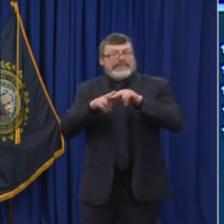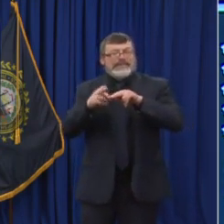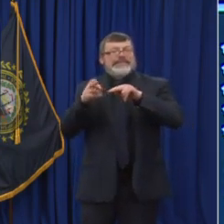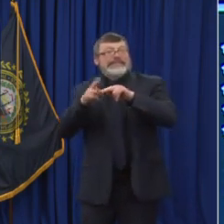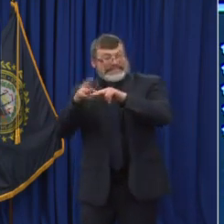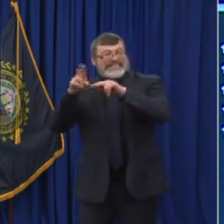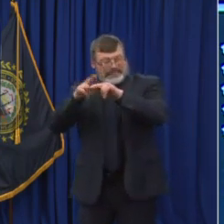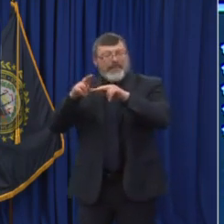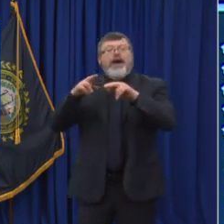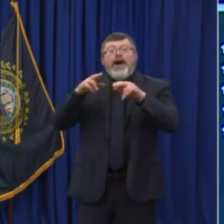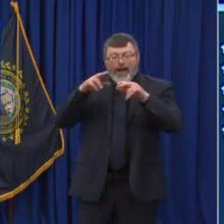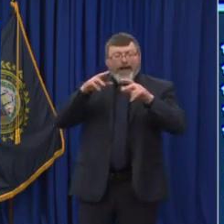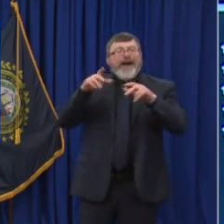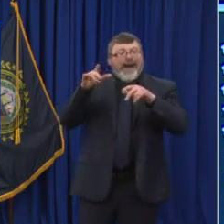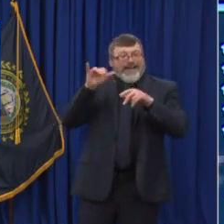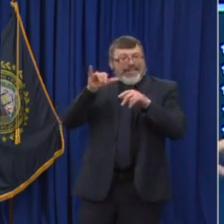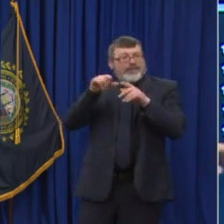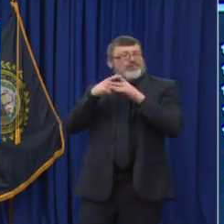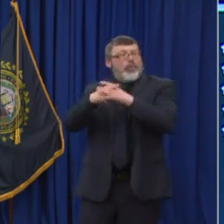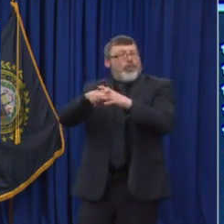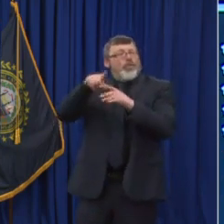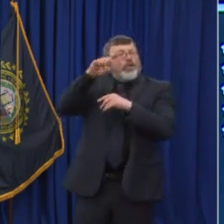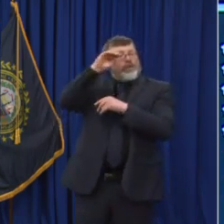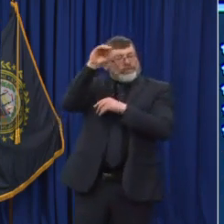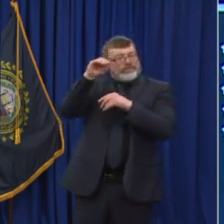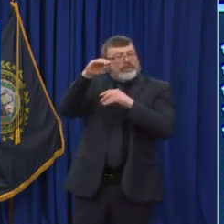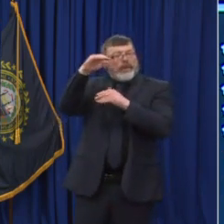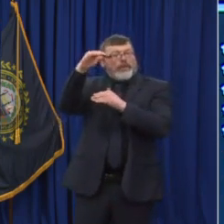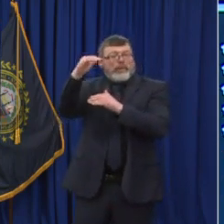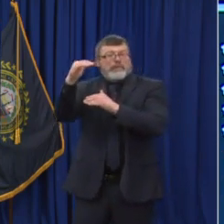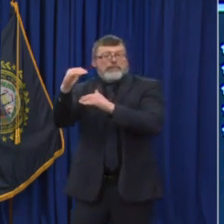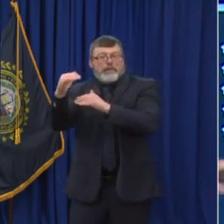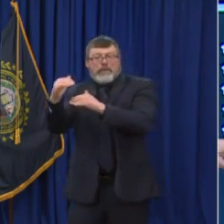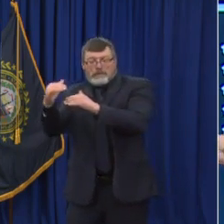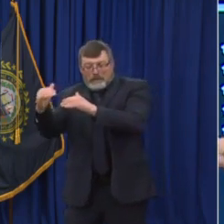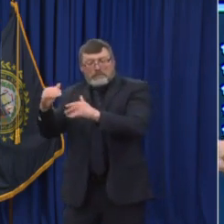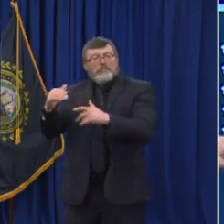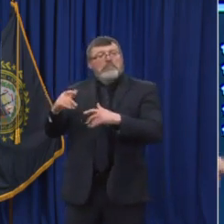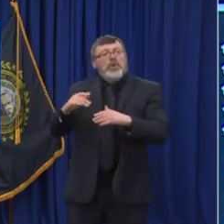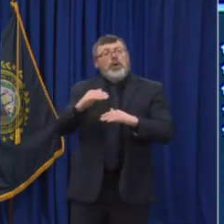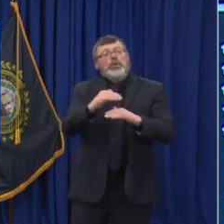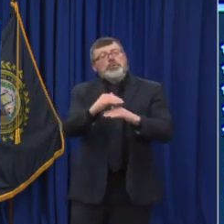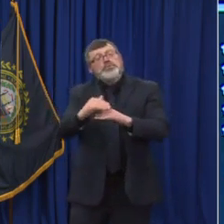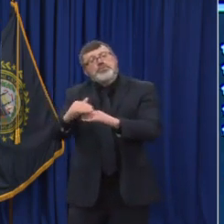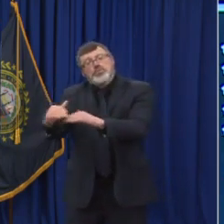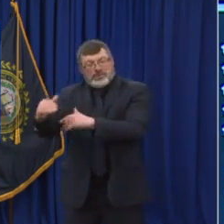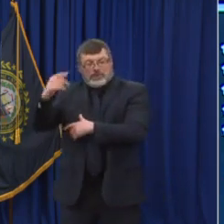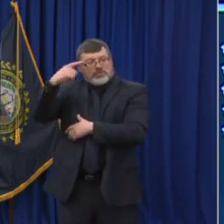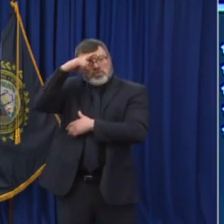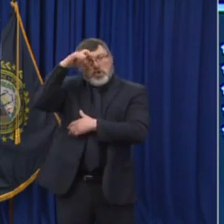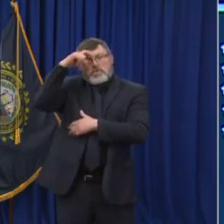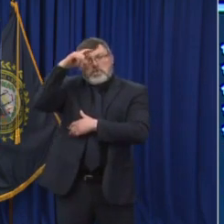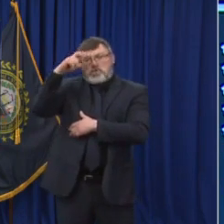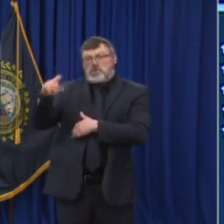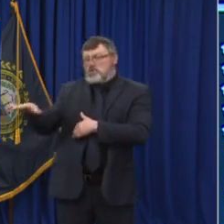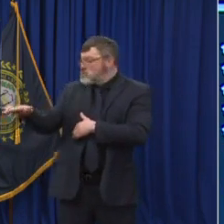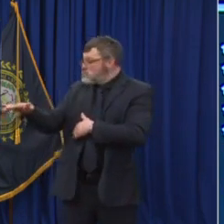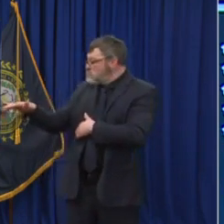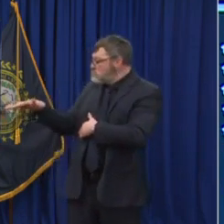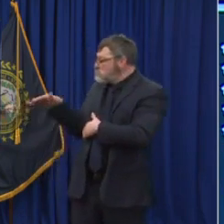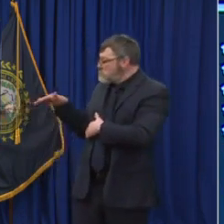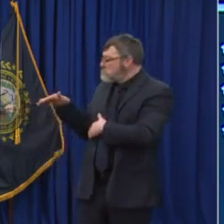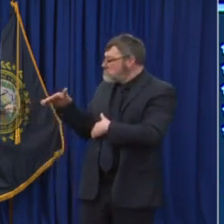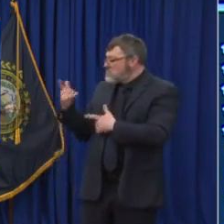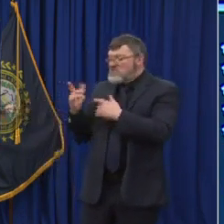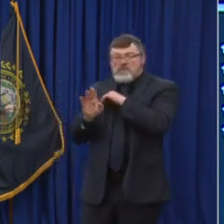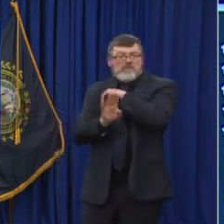positivity rate, you know, over on the right side of the chart there. can see where we're actually have leveled out over the past few days over